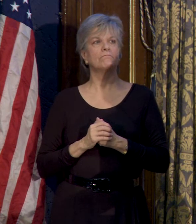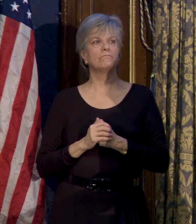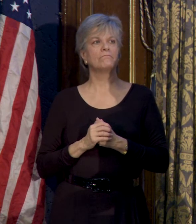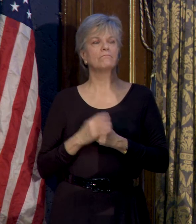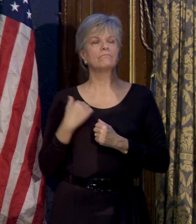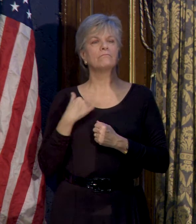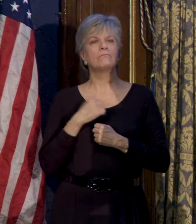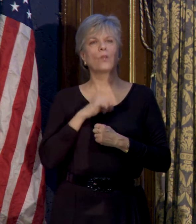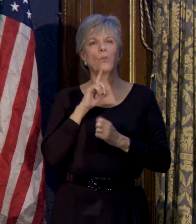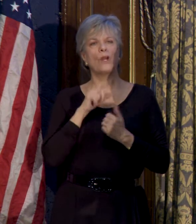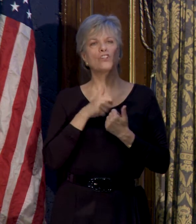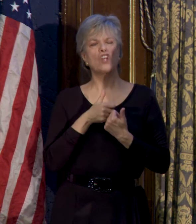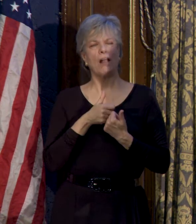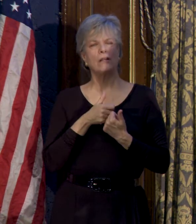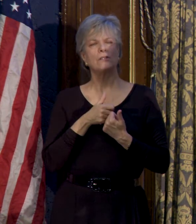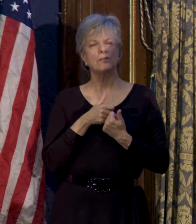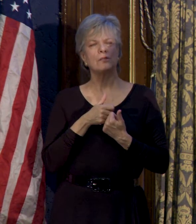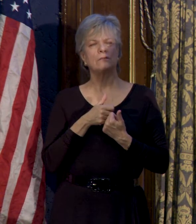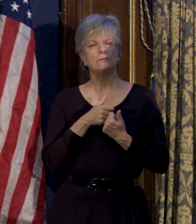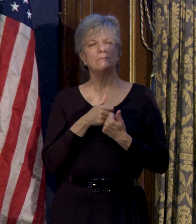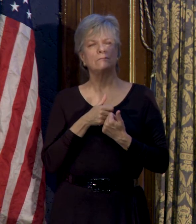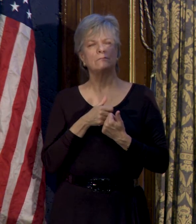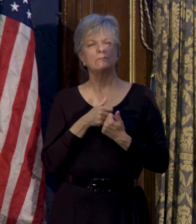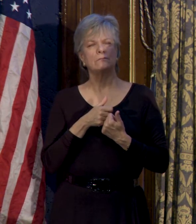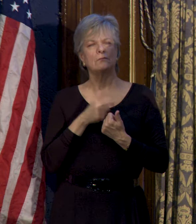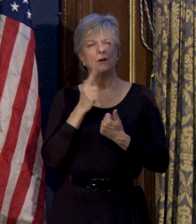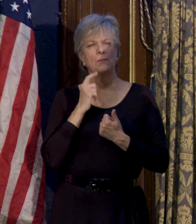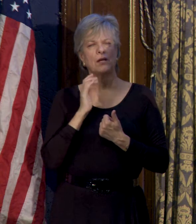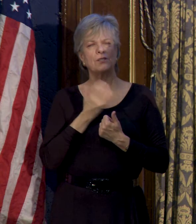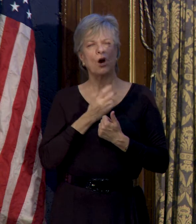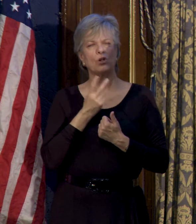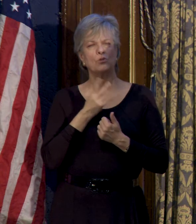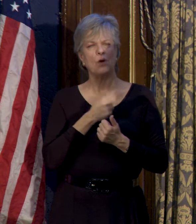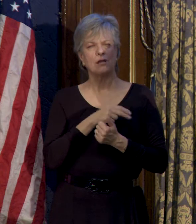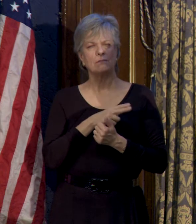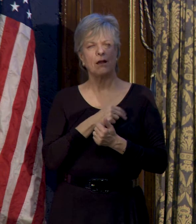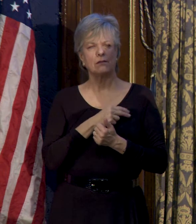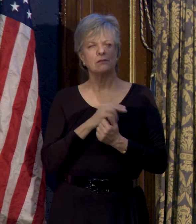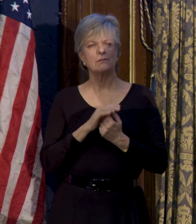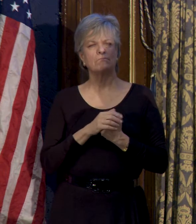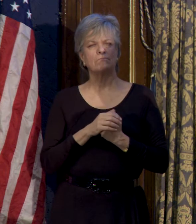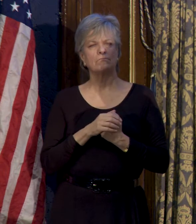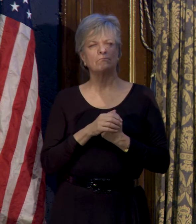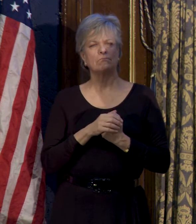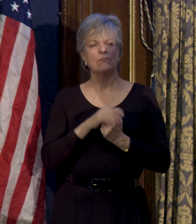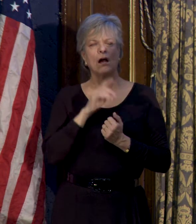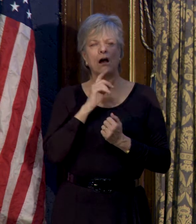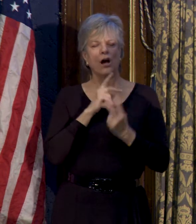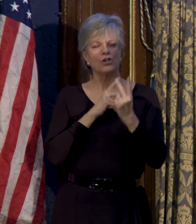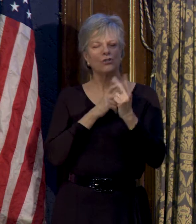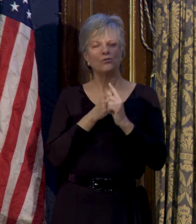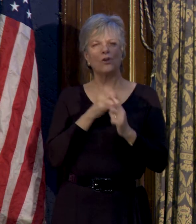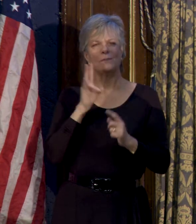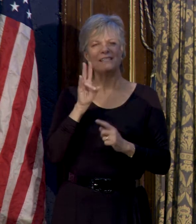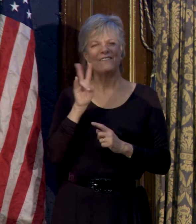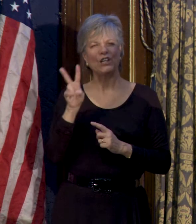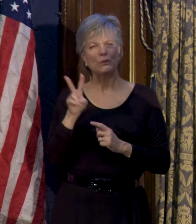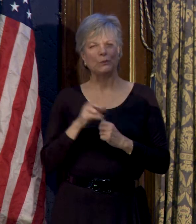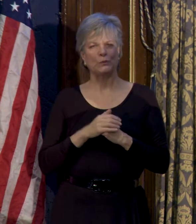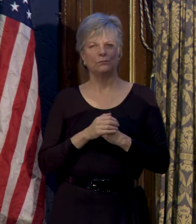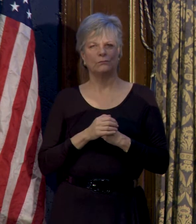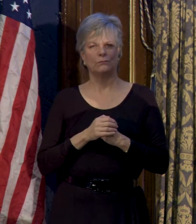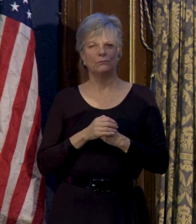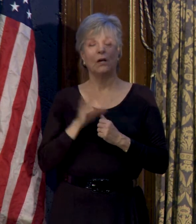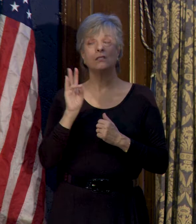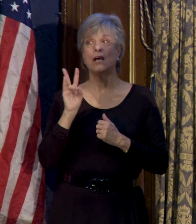We're challenged in that our two hospitals are two out of 72. So